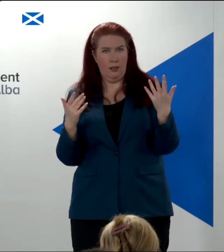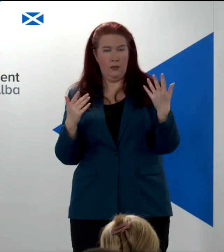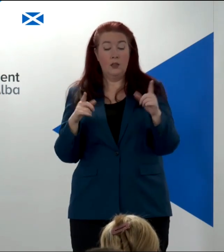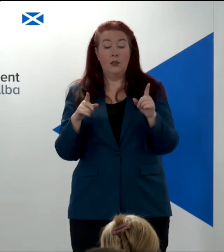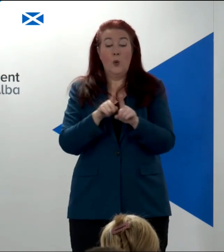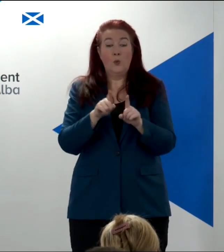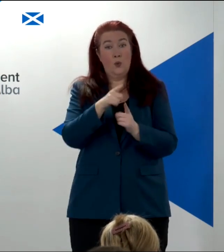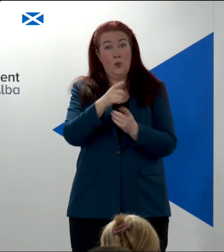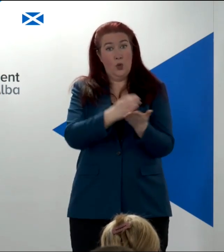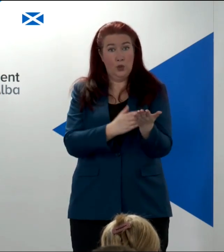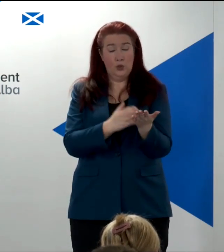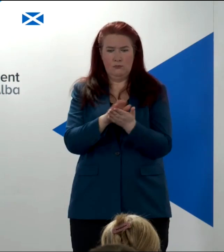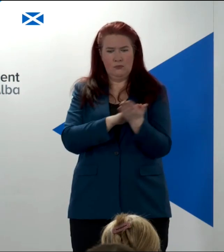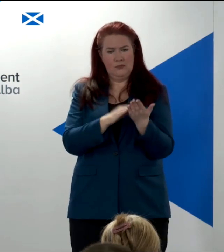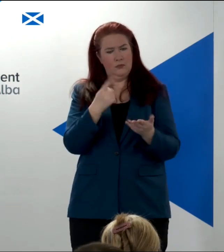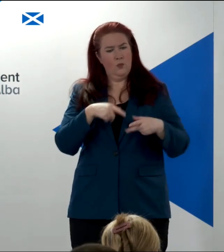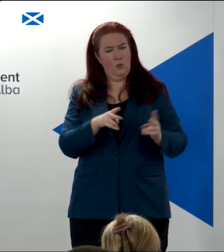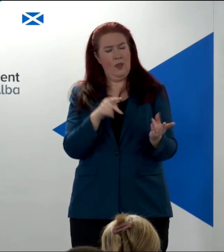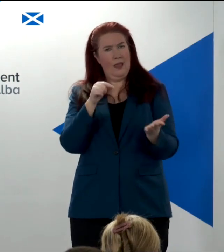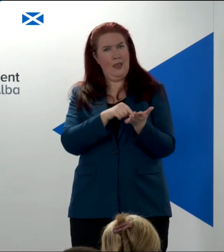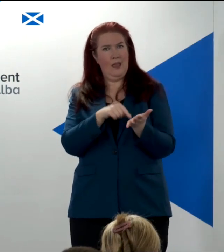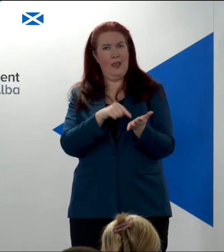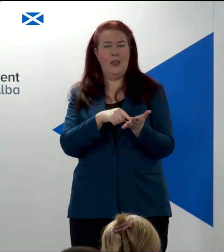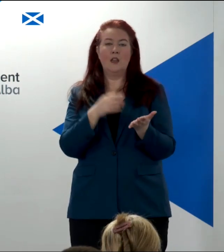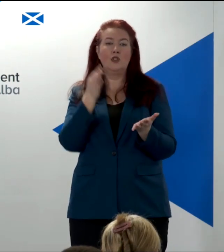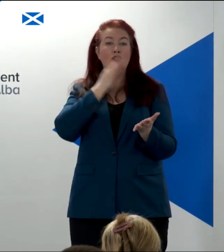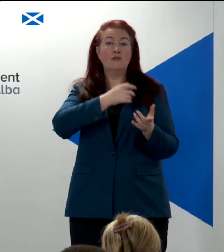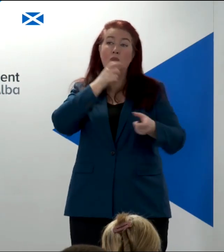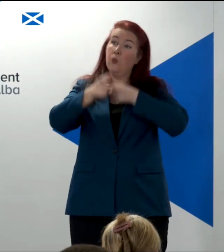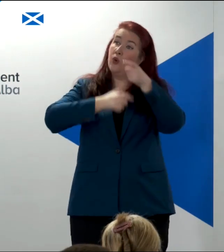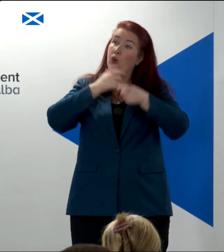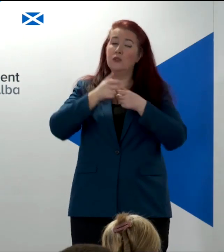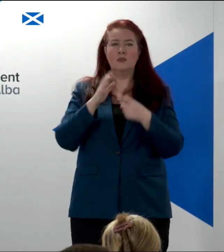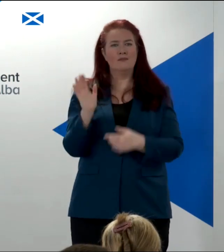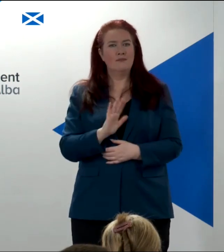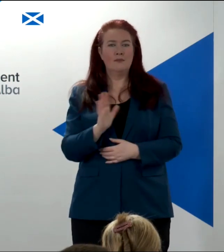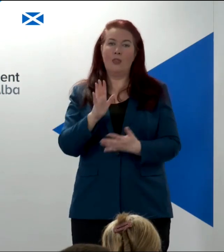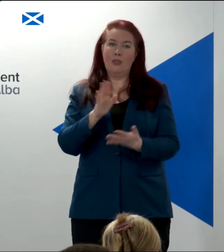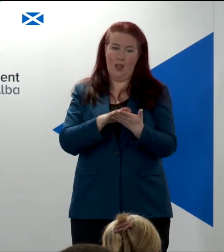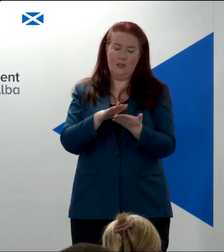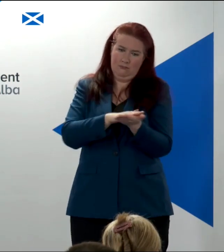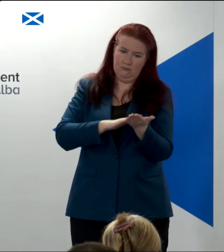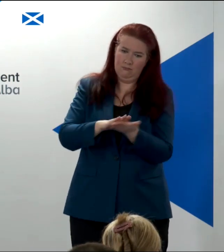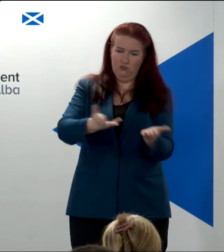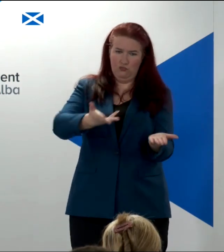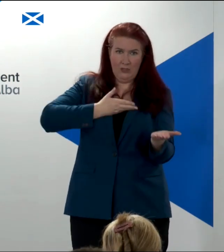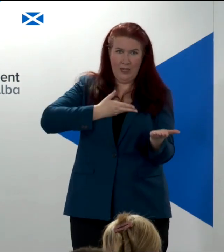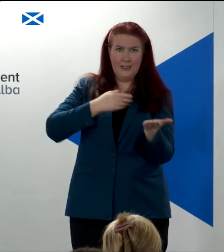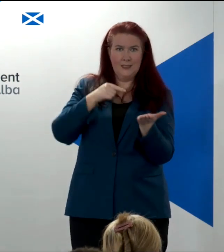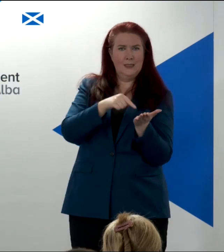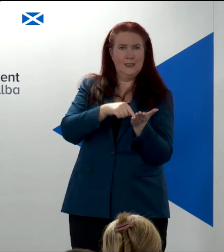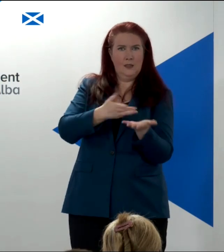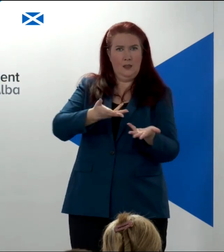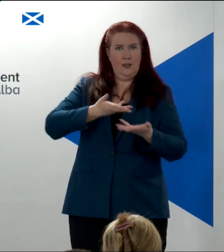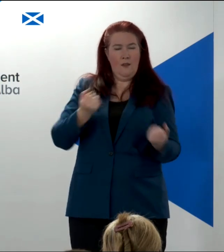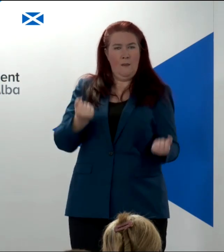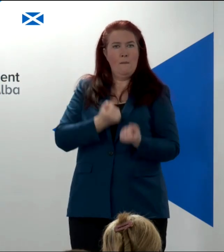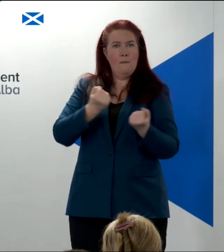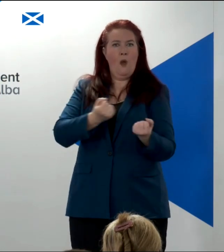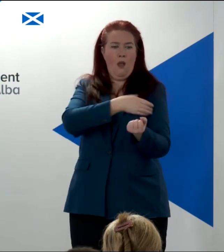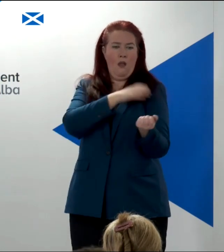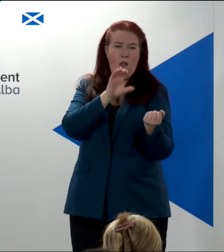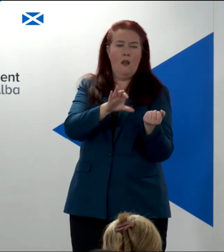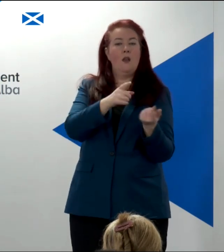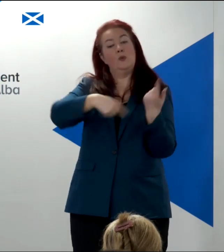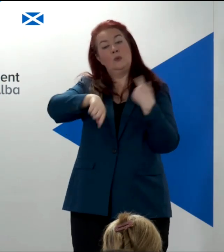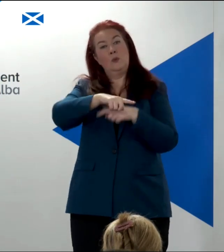ensuring that these aren't just lofty words are meaningful rights that put power in the hands of the people